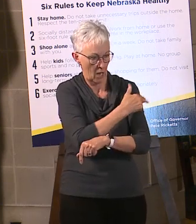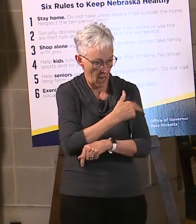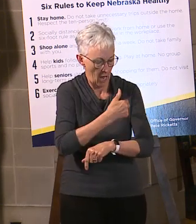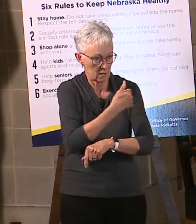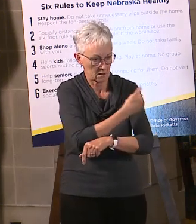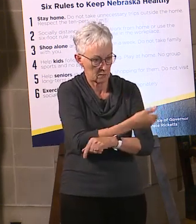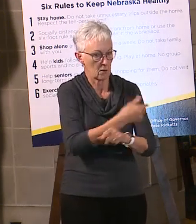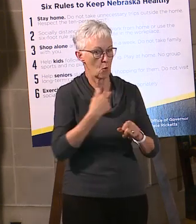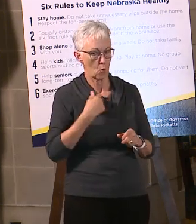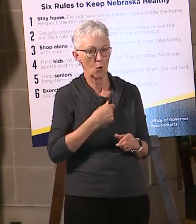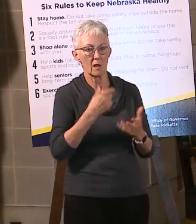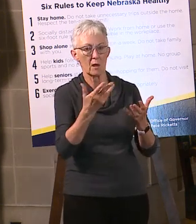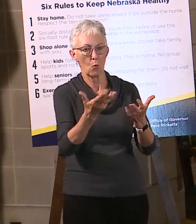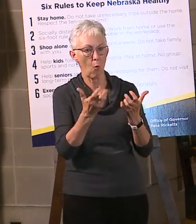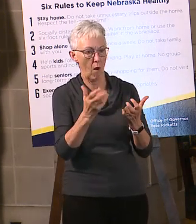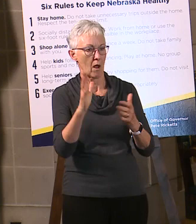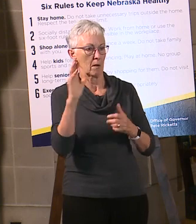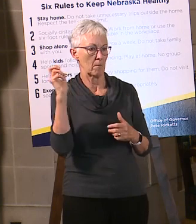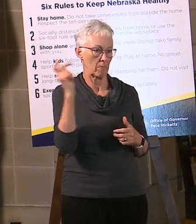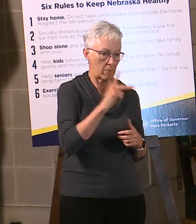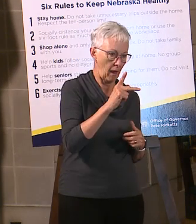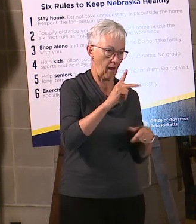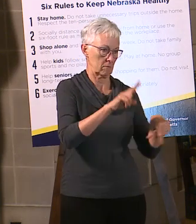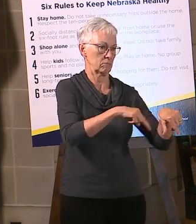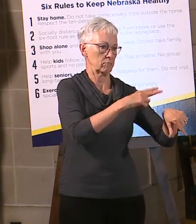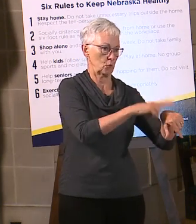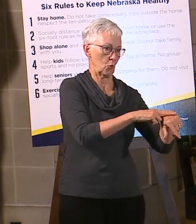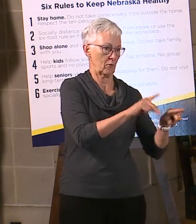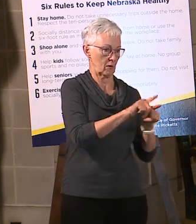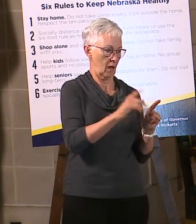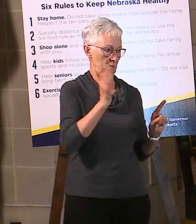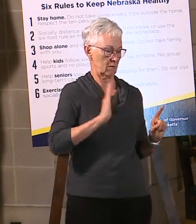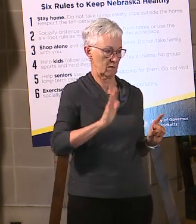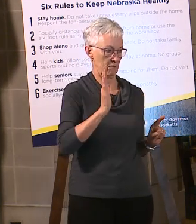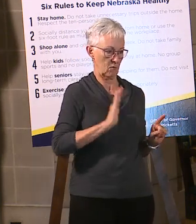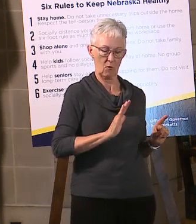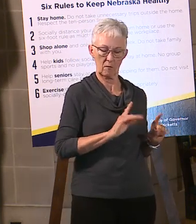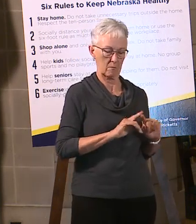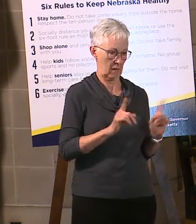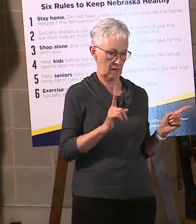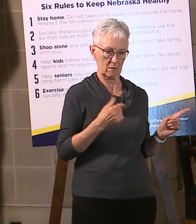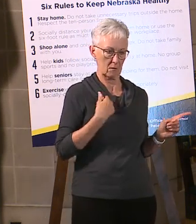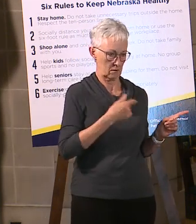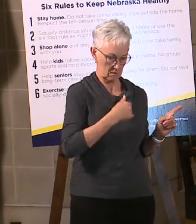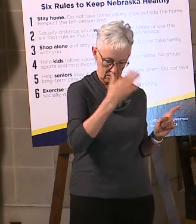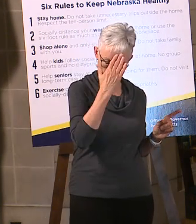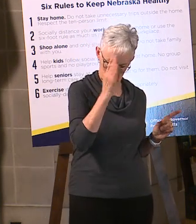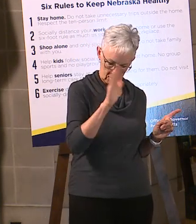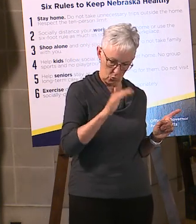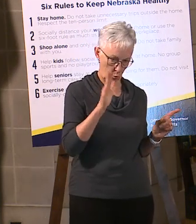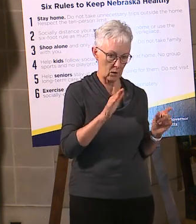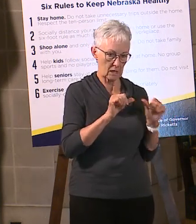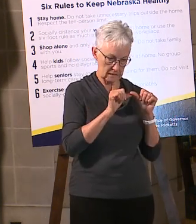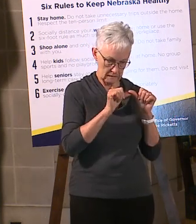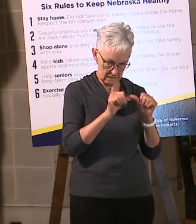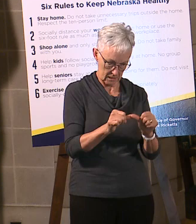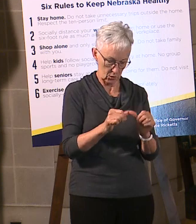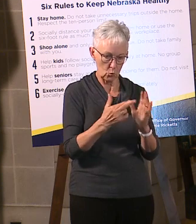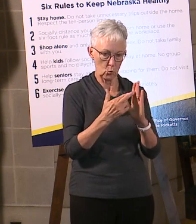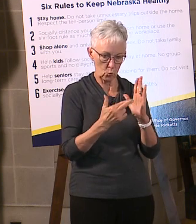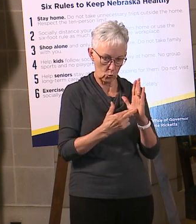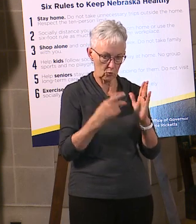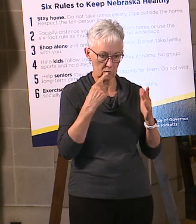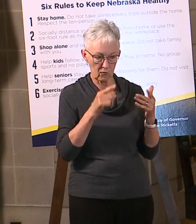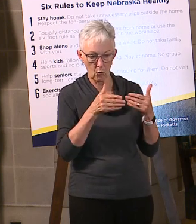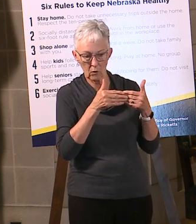as possible. But again, we want to set everybody's expectation. We've been doing this for a while. We're going look to loosen these restrictions gradually, a little bit at a time,